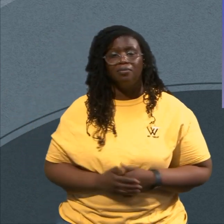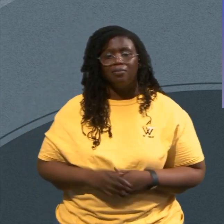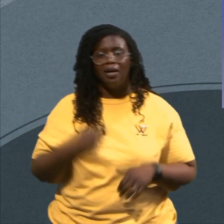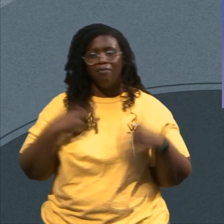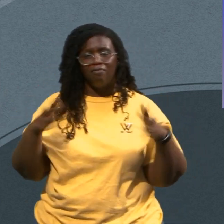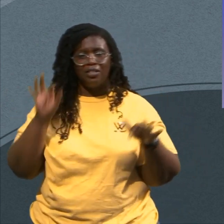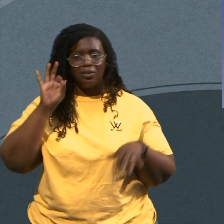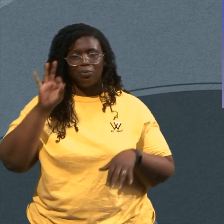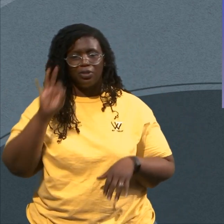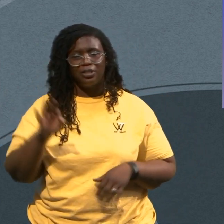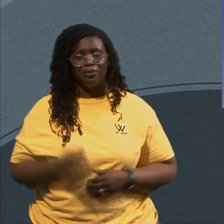Time